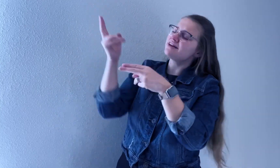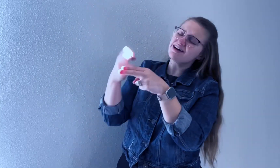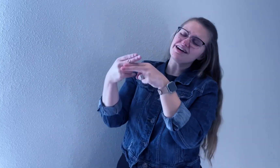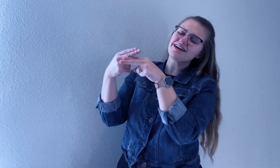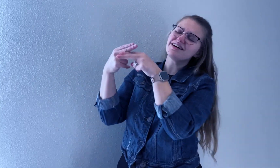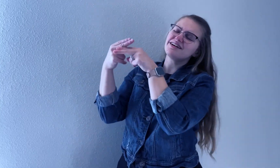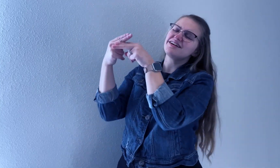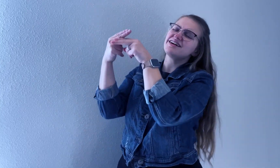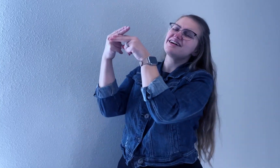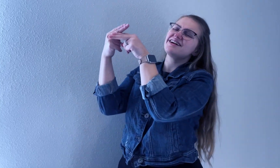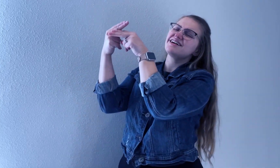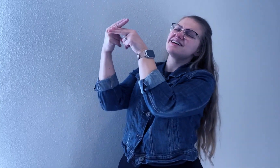name